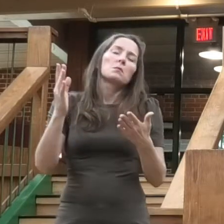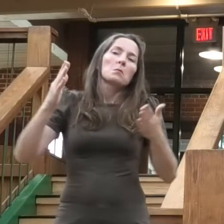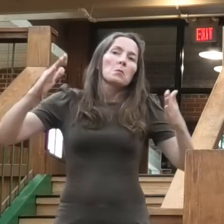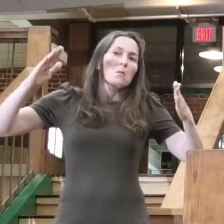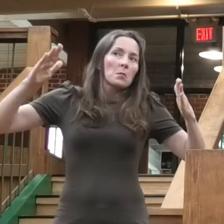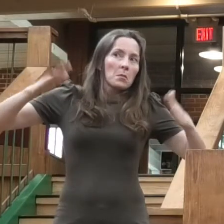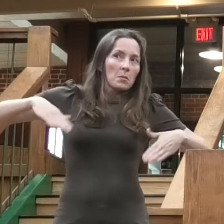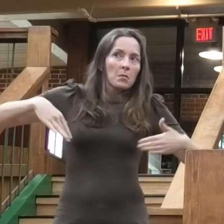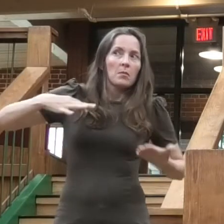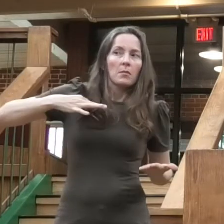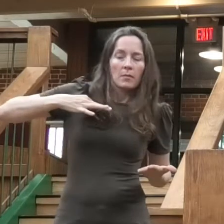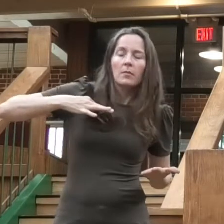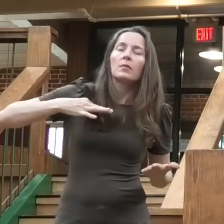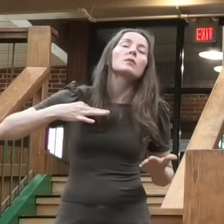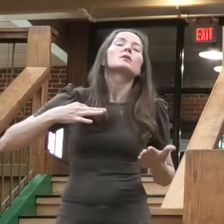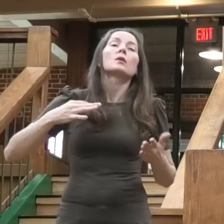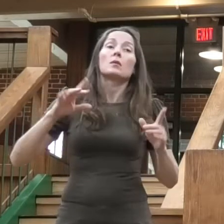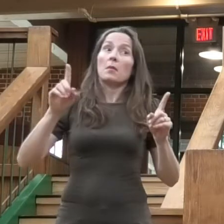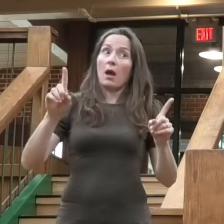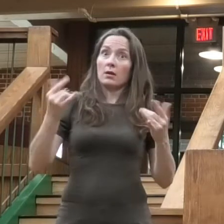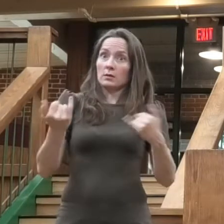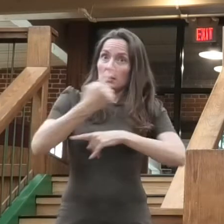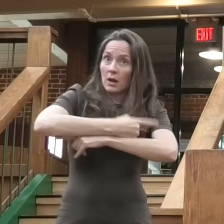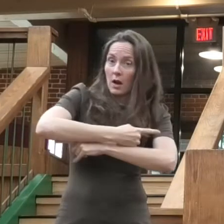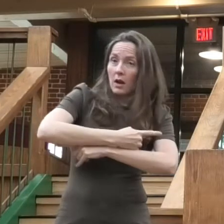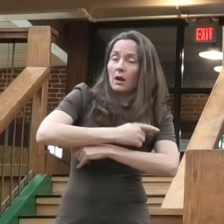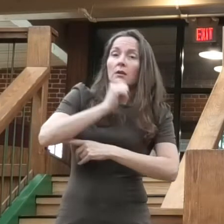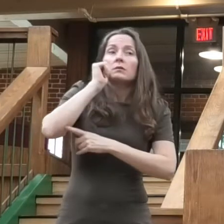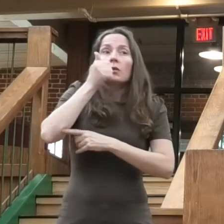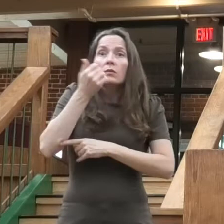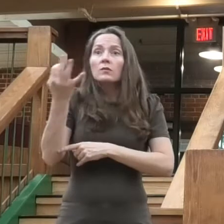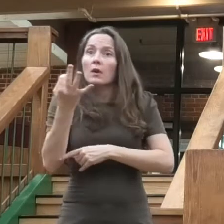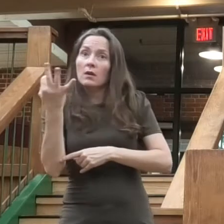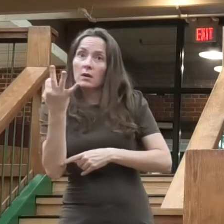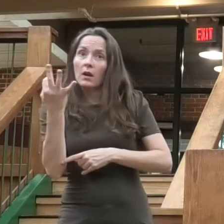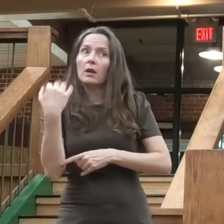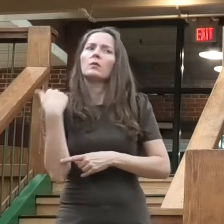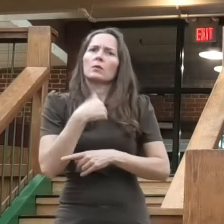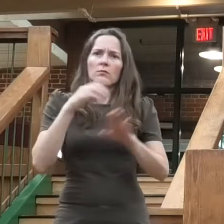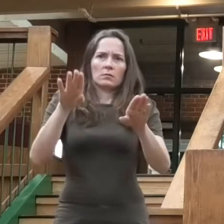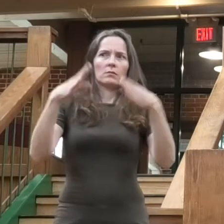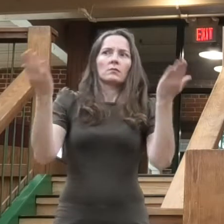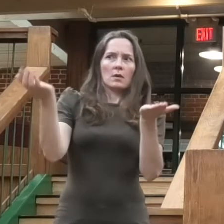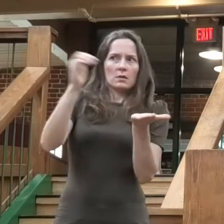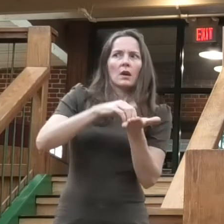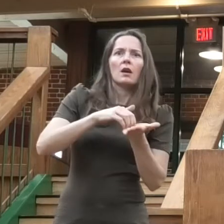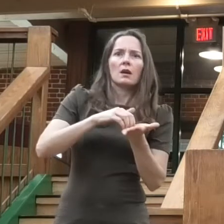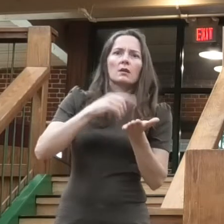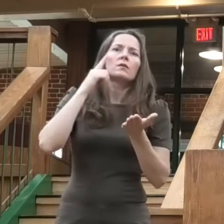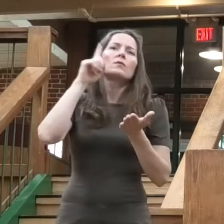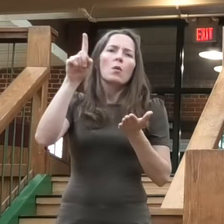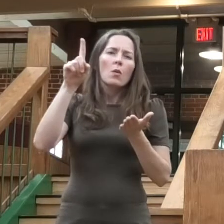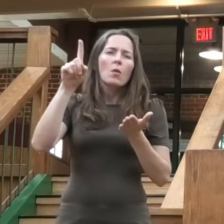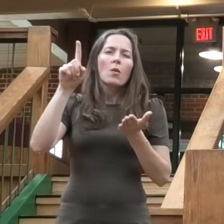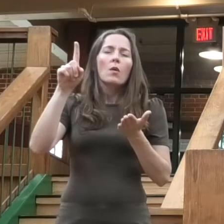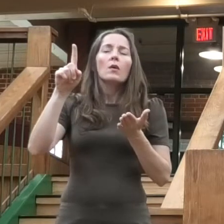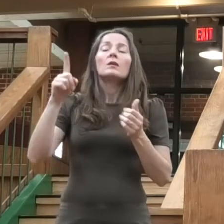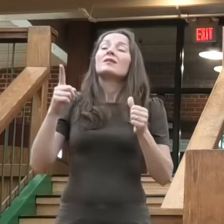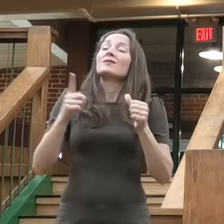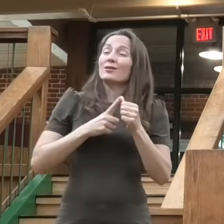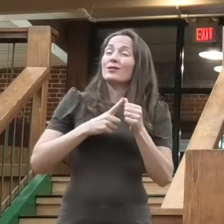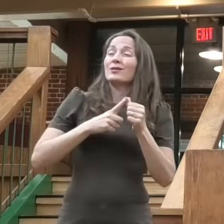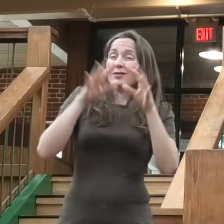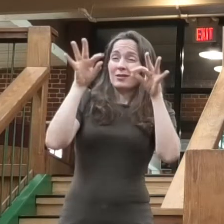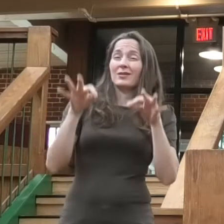the application for those specific sectors that were originally targeted in round one, in addition